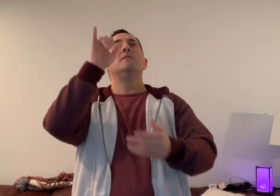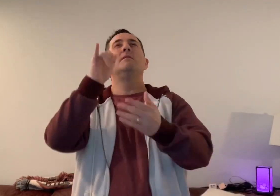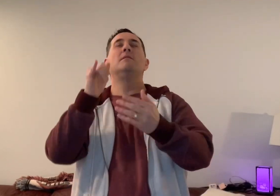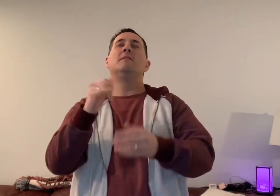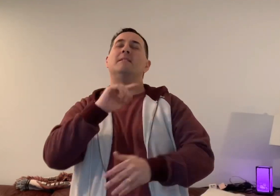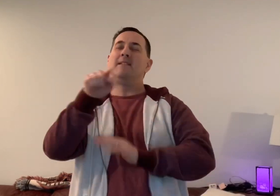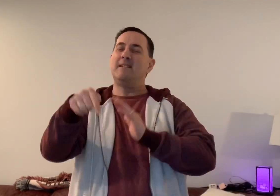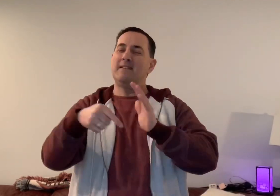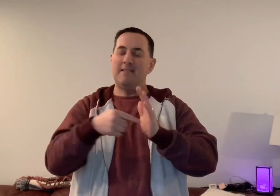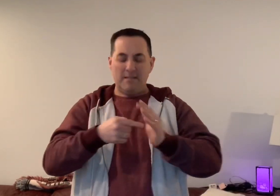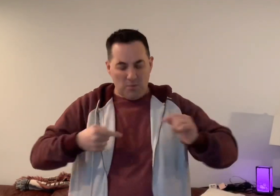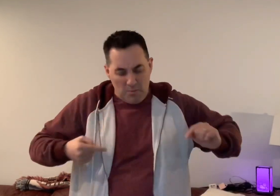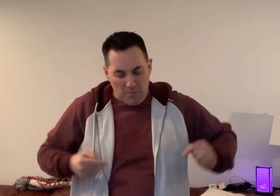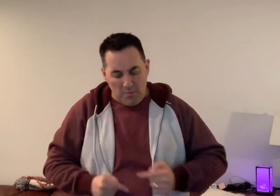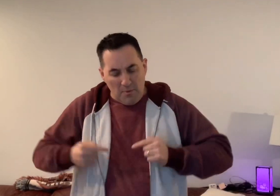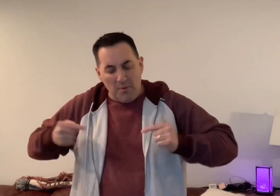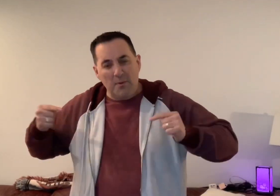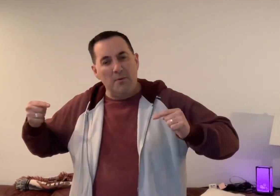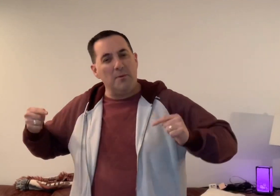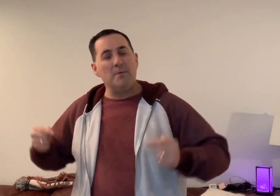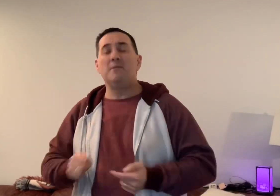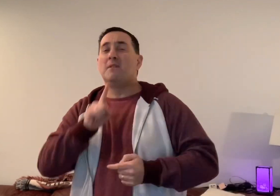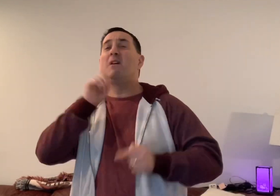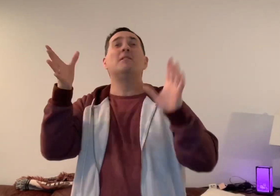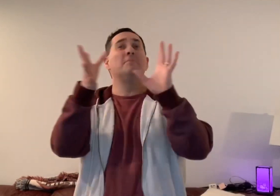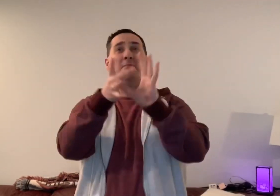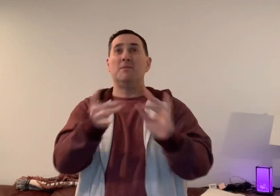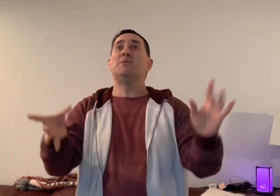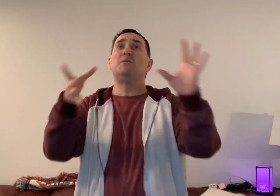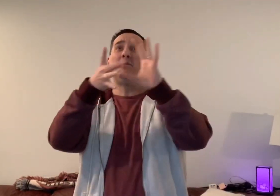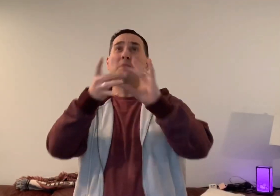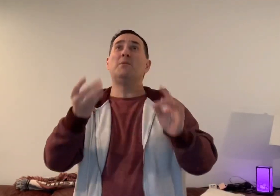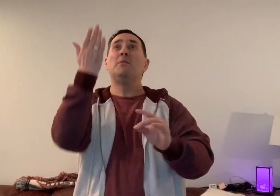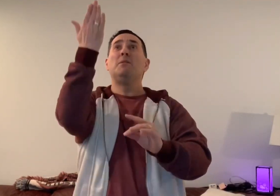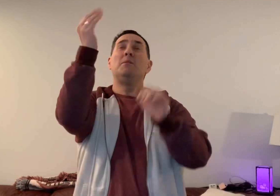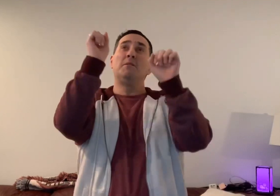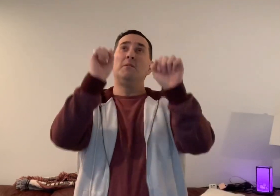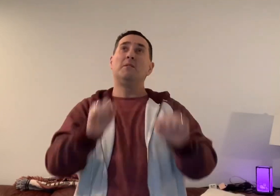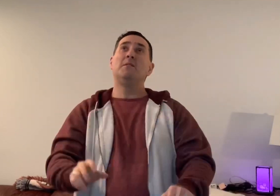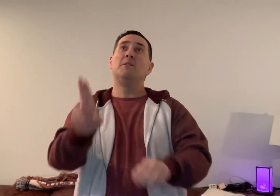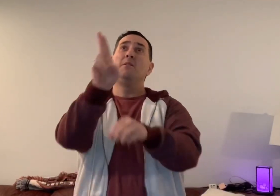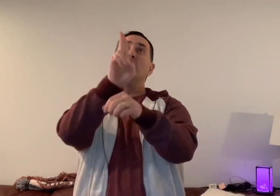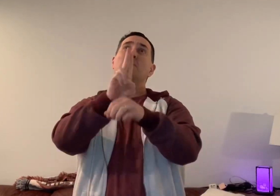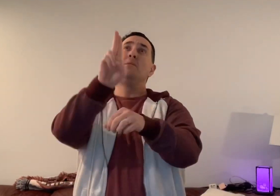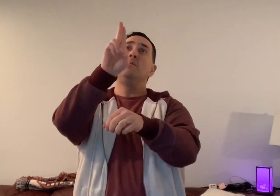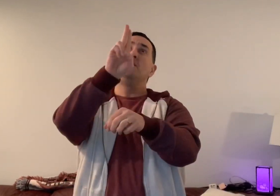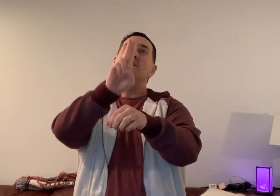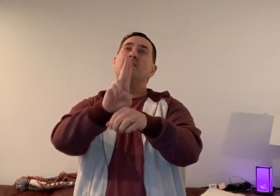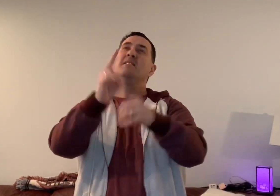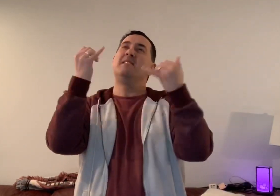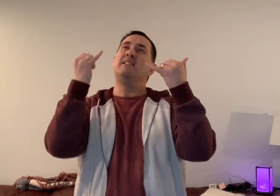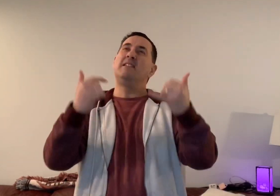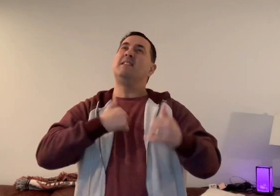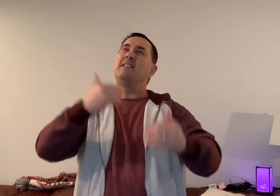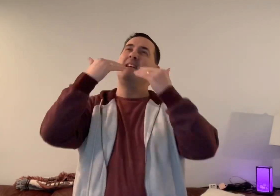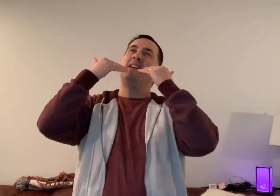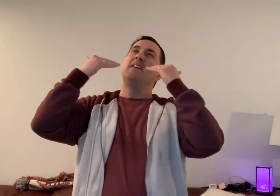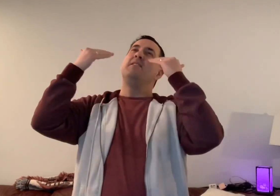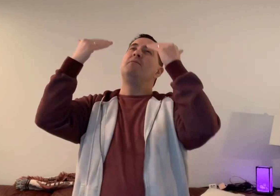these wounds are a story you use So I'm thankful